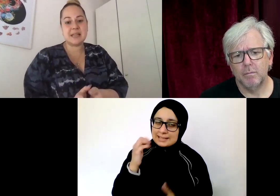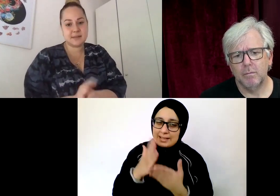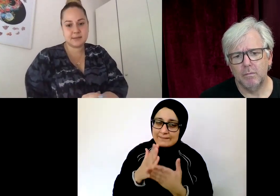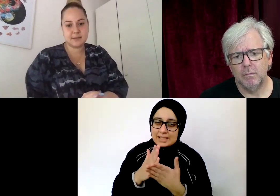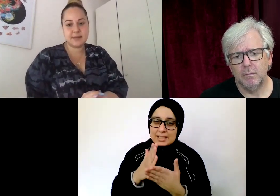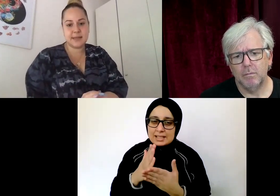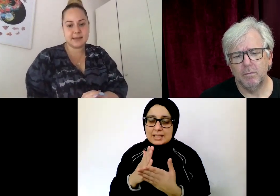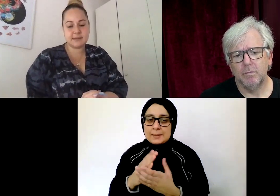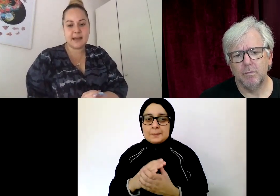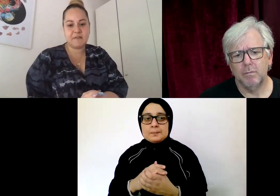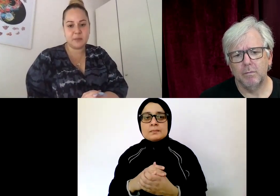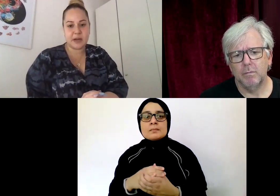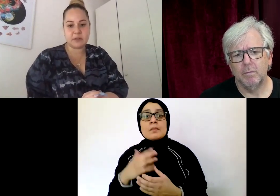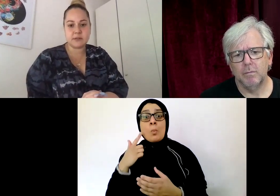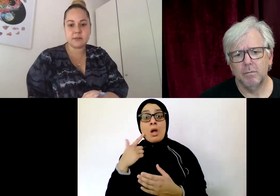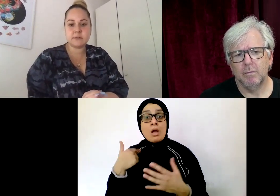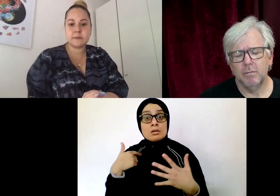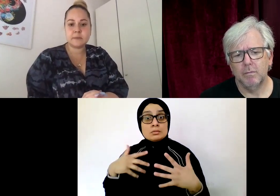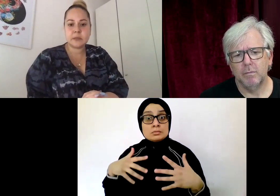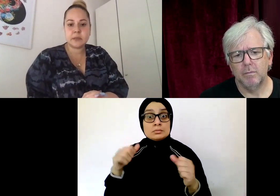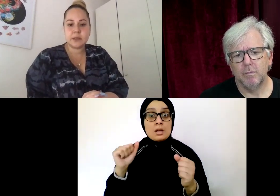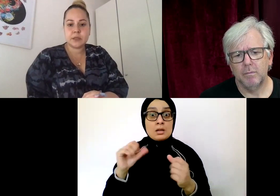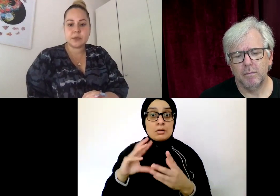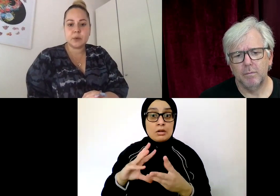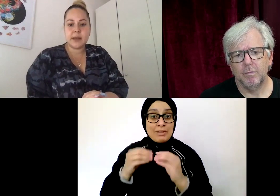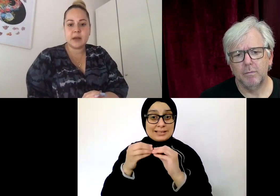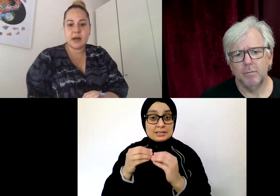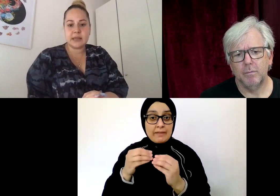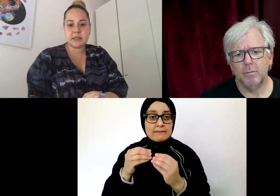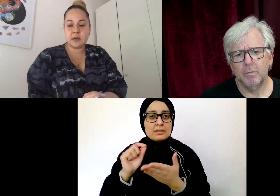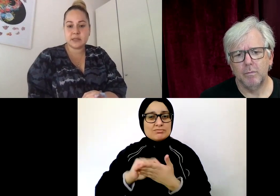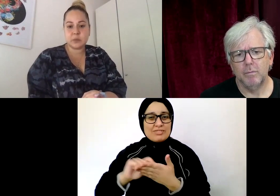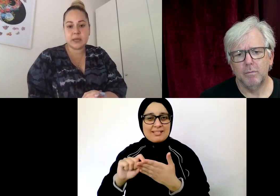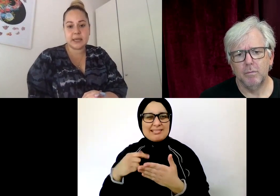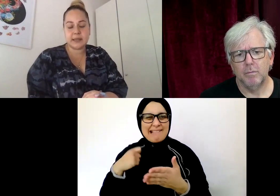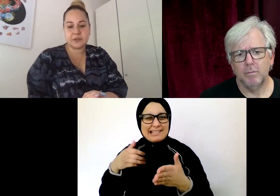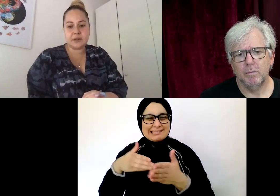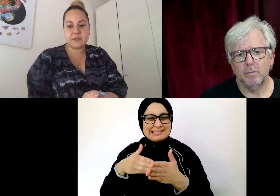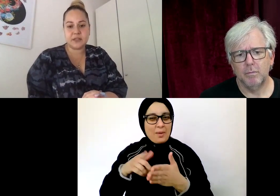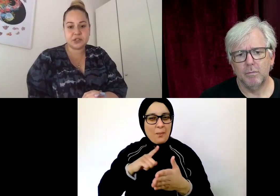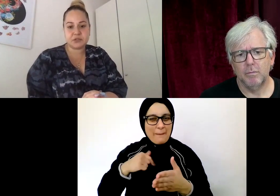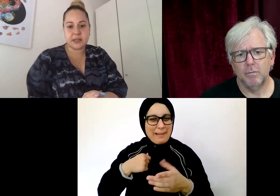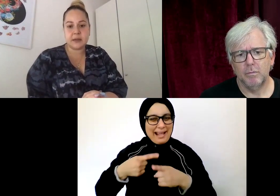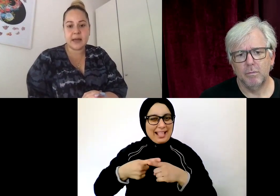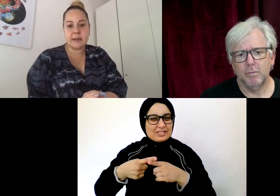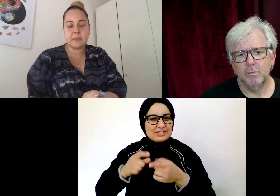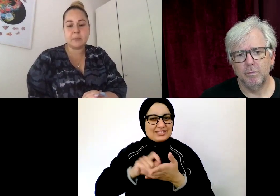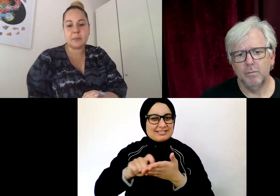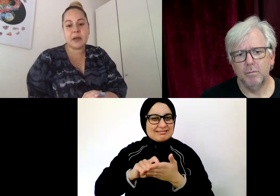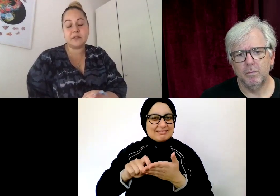Yes. Yes. There have been barriers. So when I started working in the creative industry,